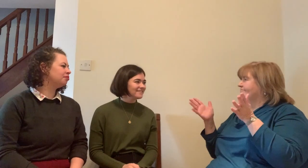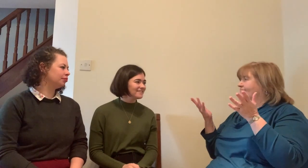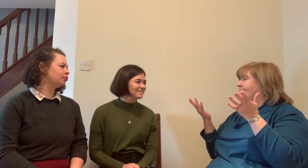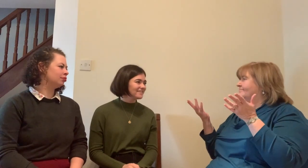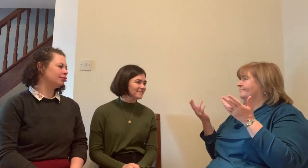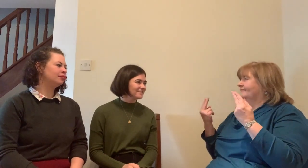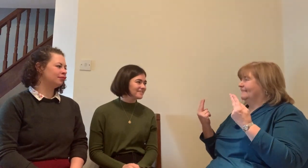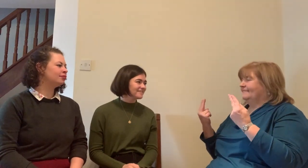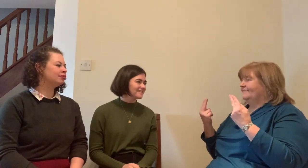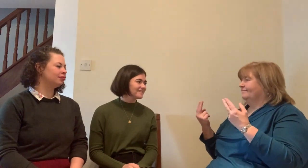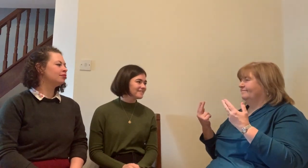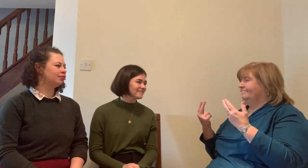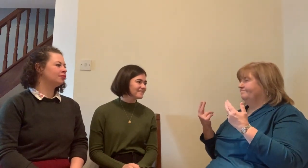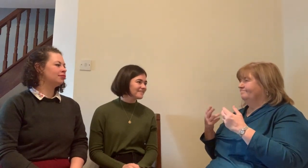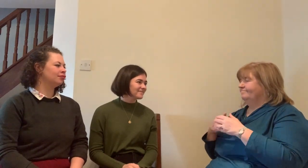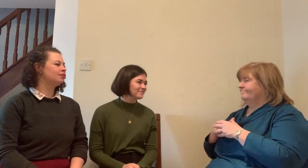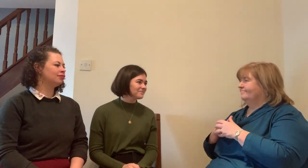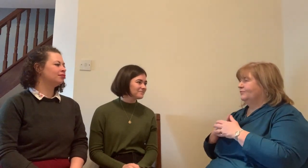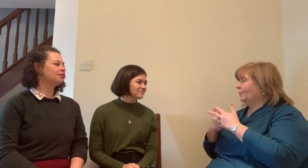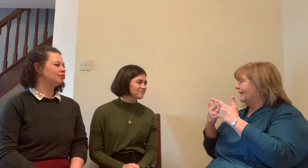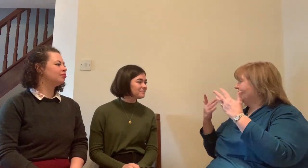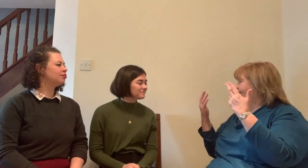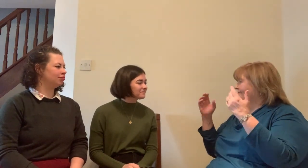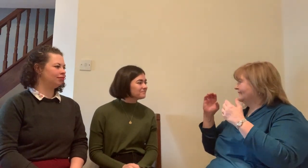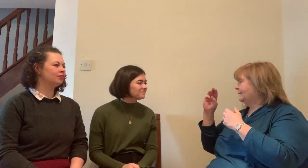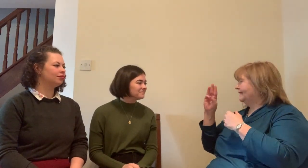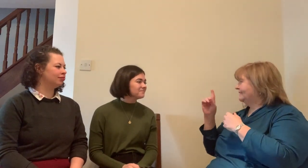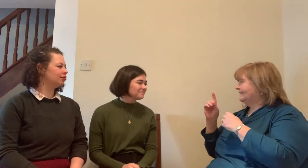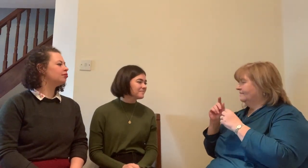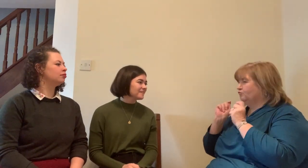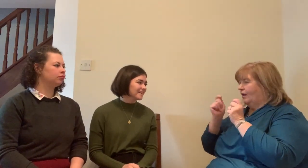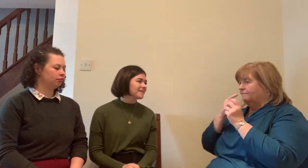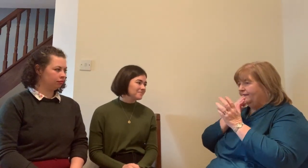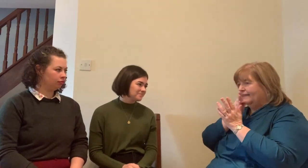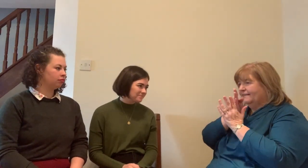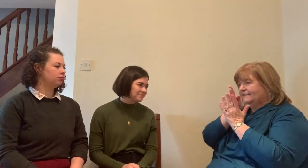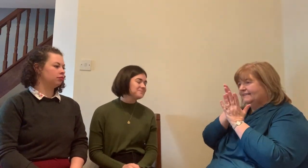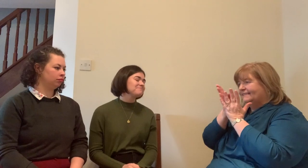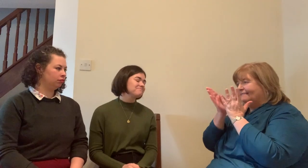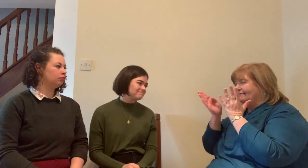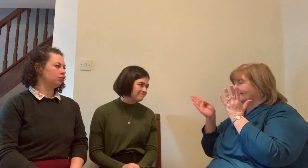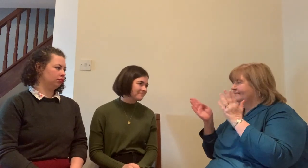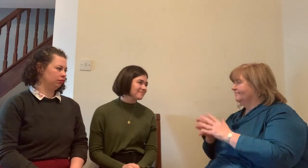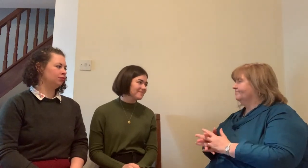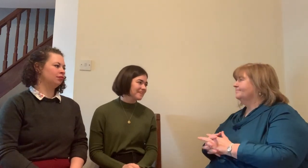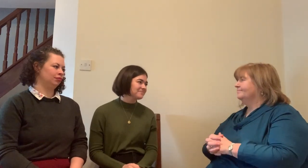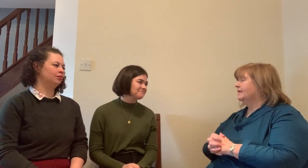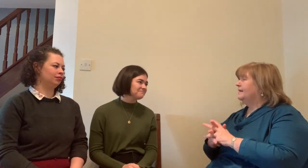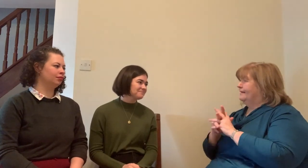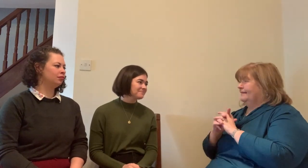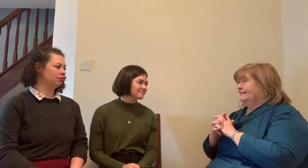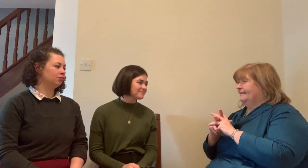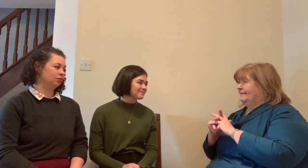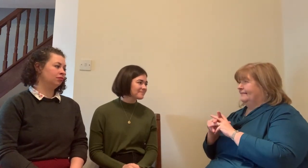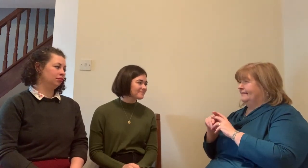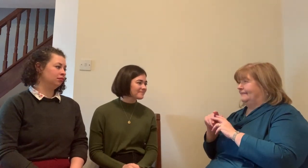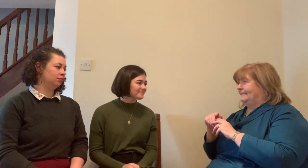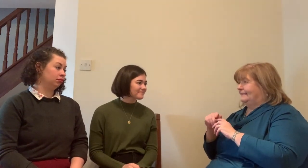booked a deaf and hearing interpreter team we came in the information was received the assessment was carried out quite